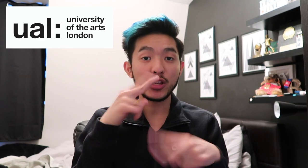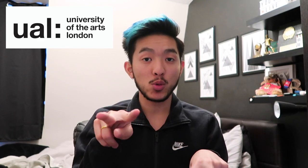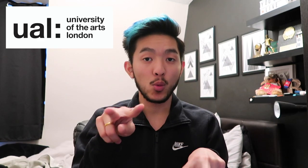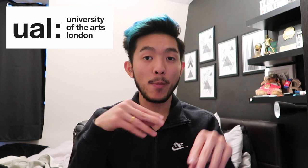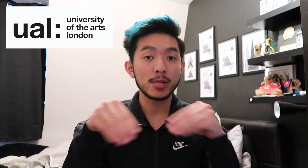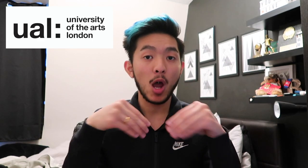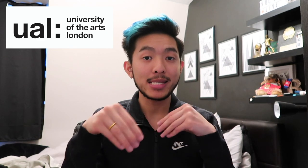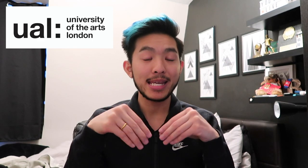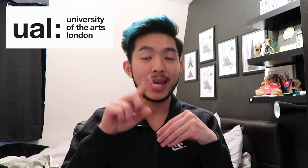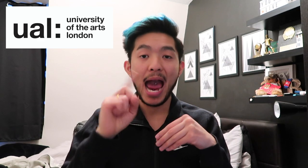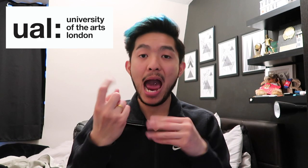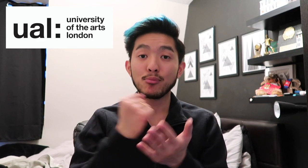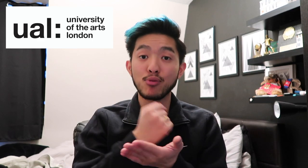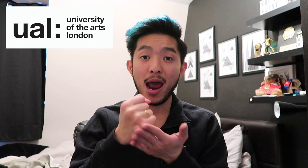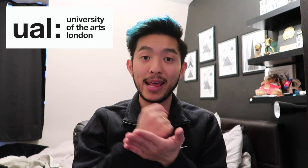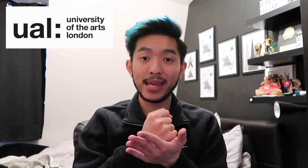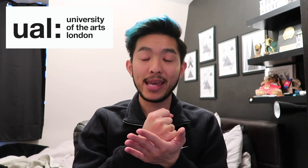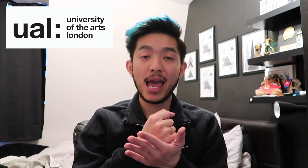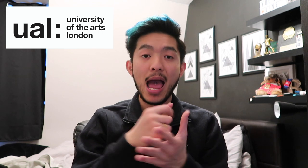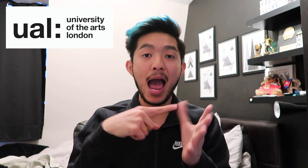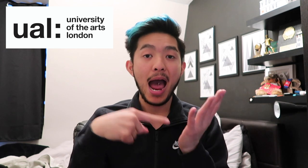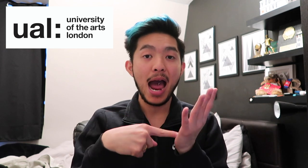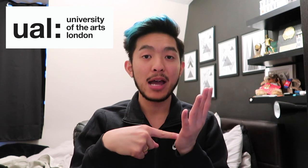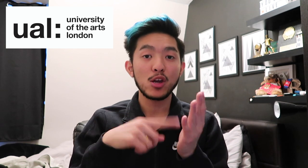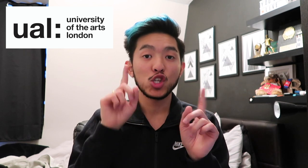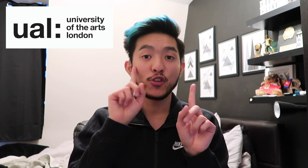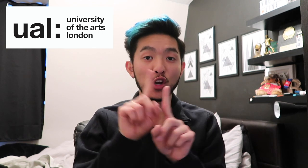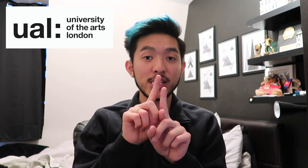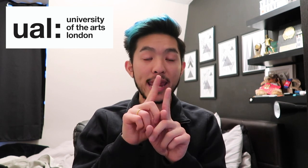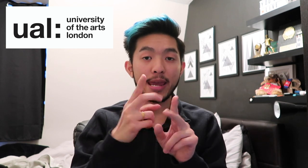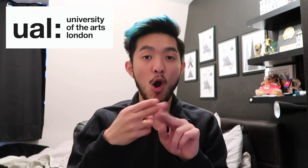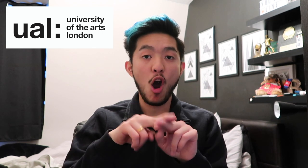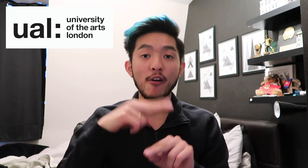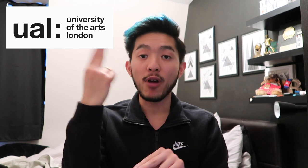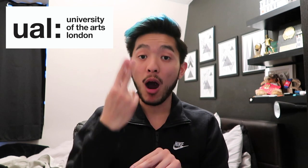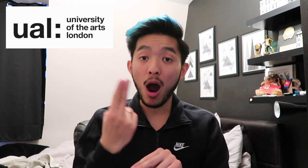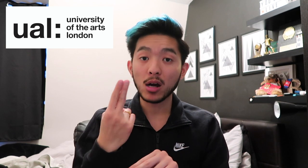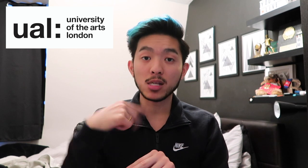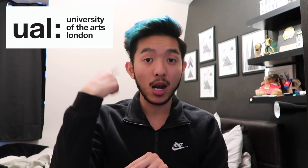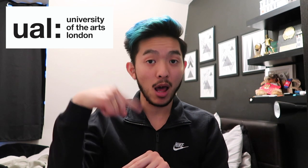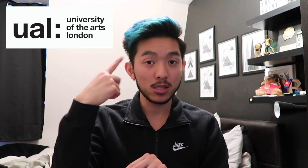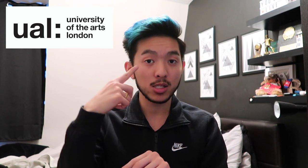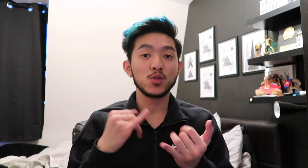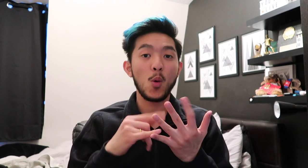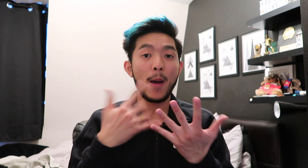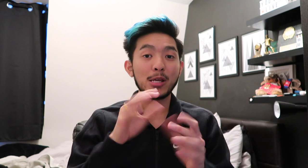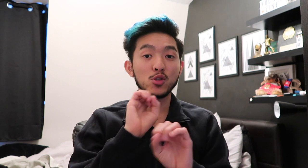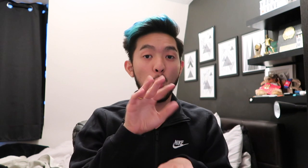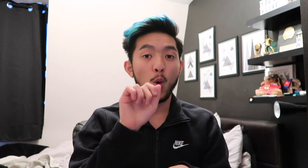virtual modernity, and planning. 4. of Hard Lutter. So, I'll be told